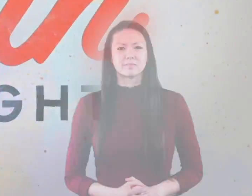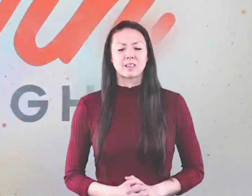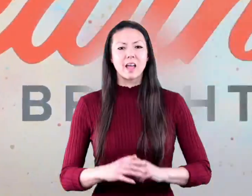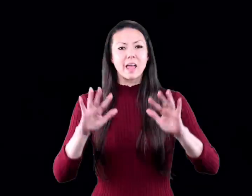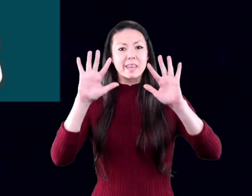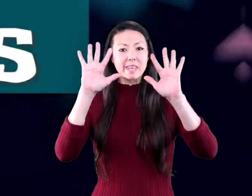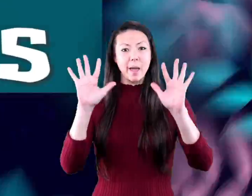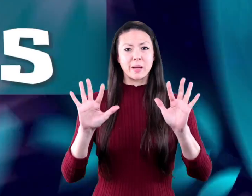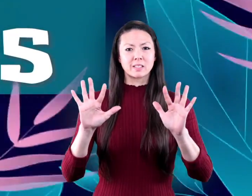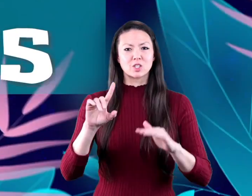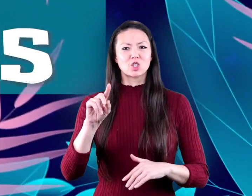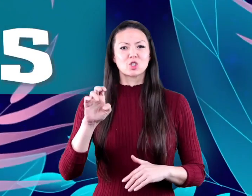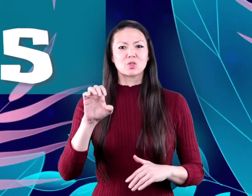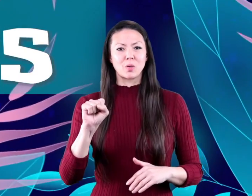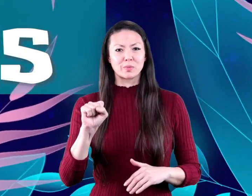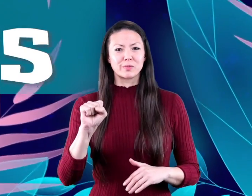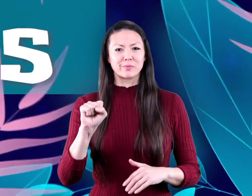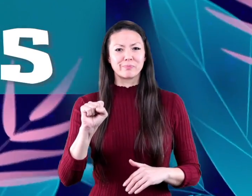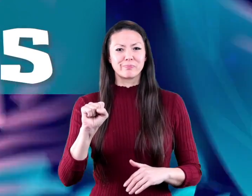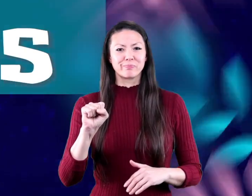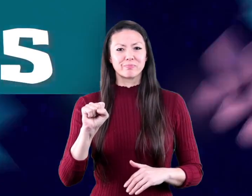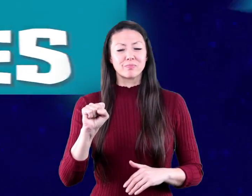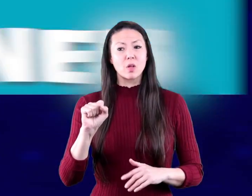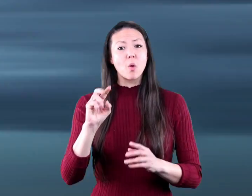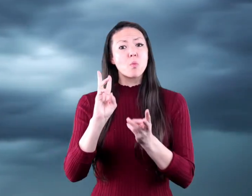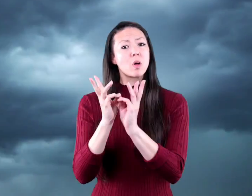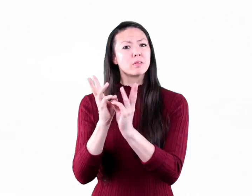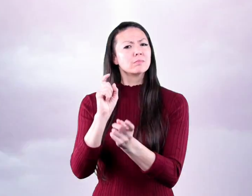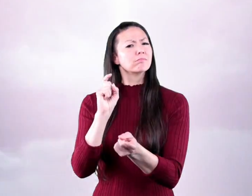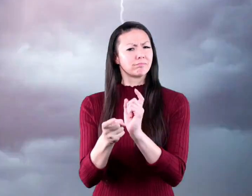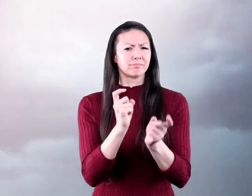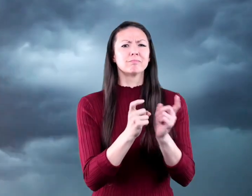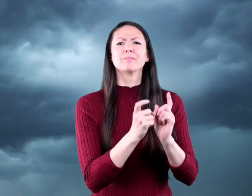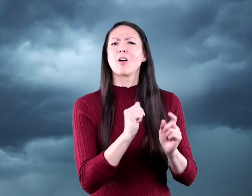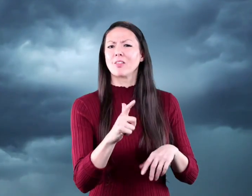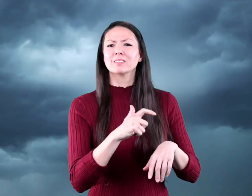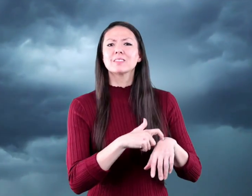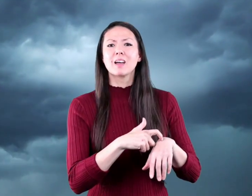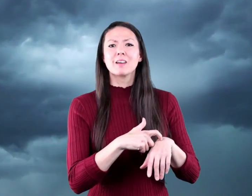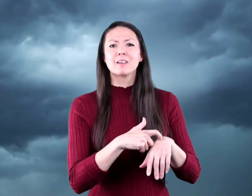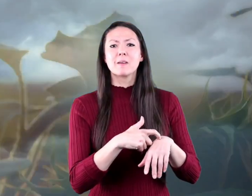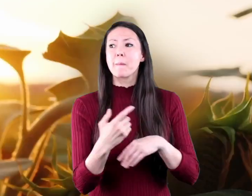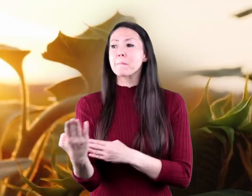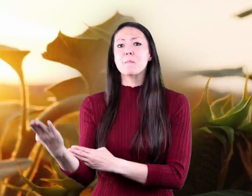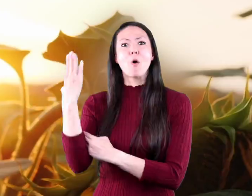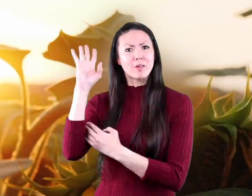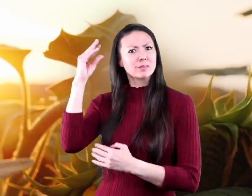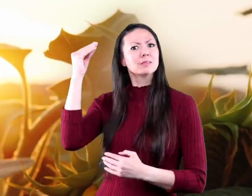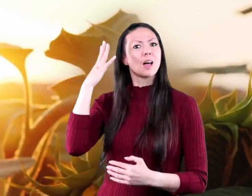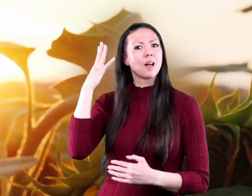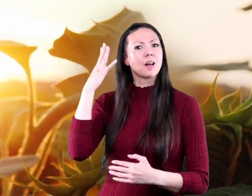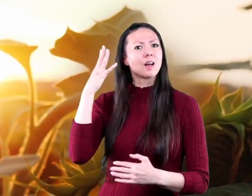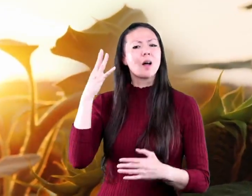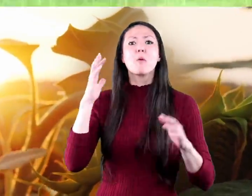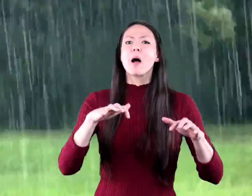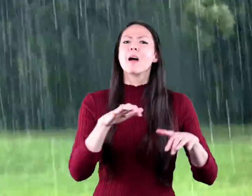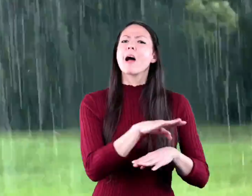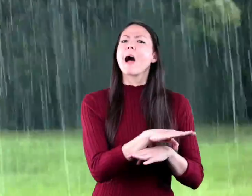climate zones for kids weather changes all the time it might be sunny in the morning and rainy in the